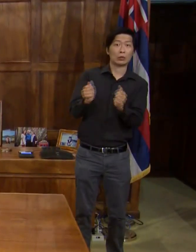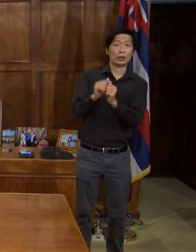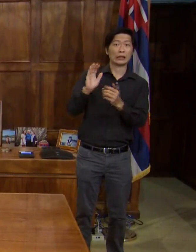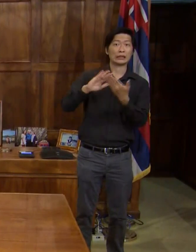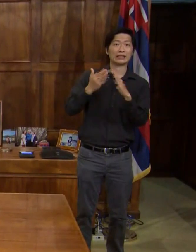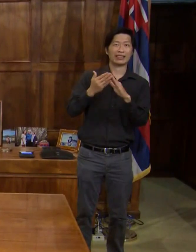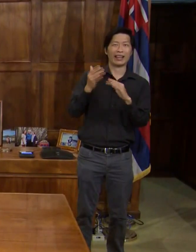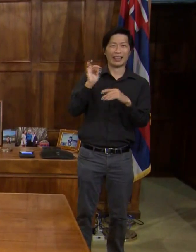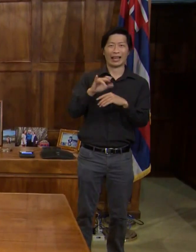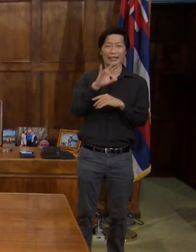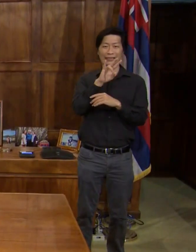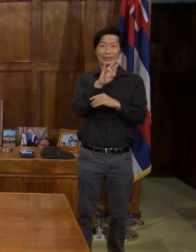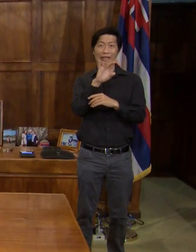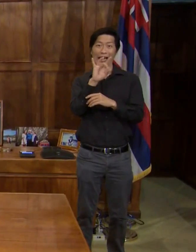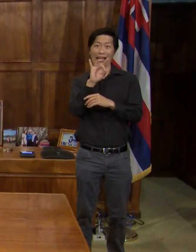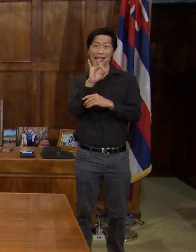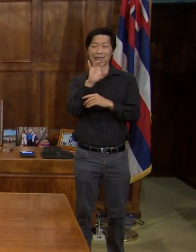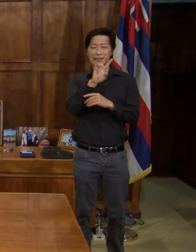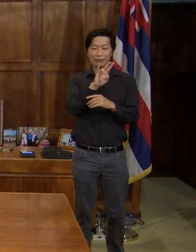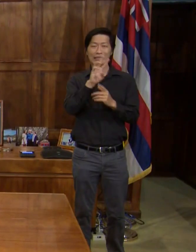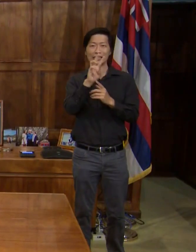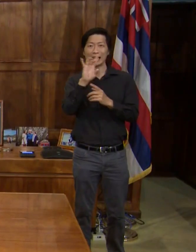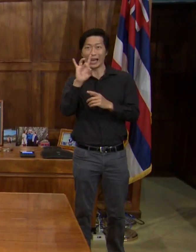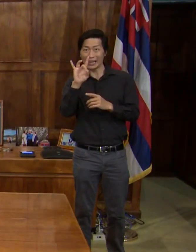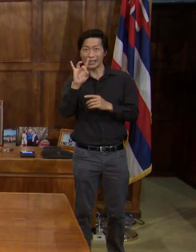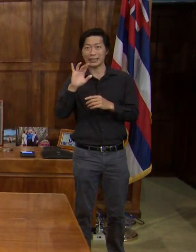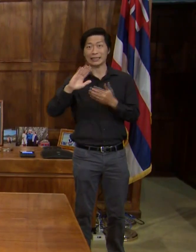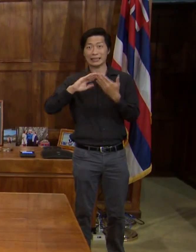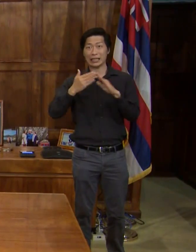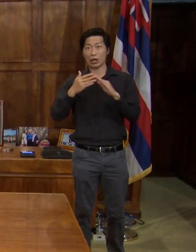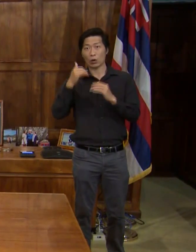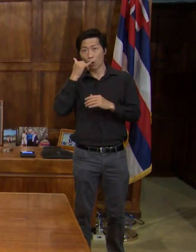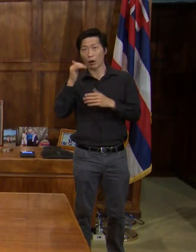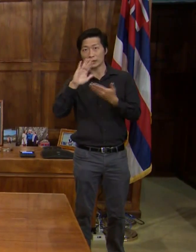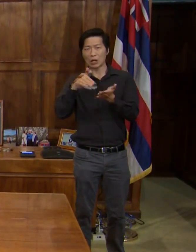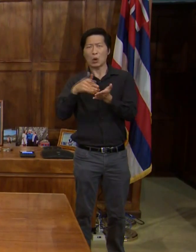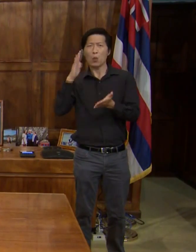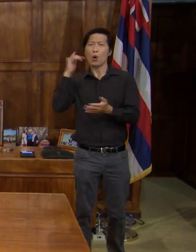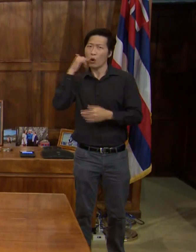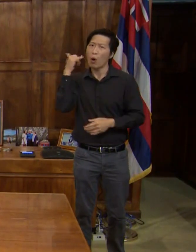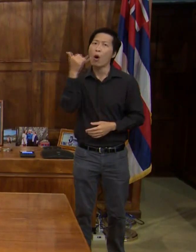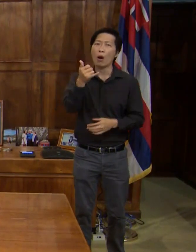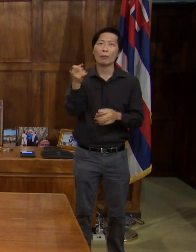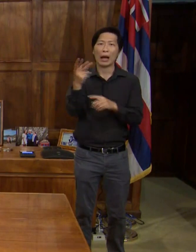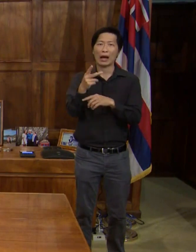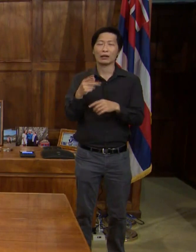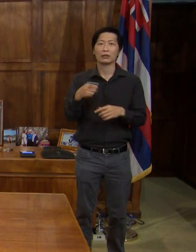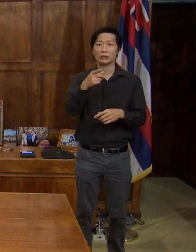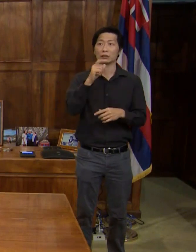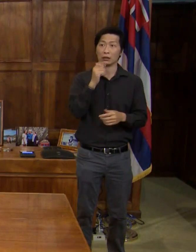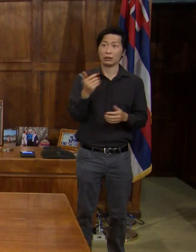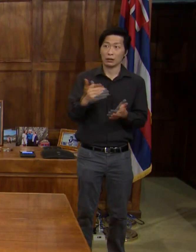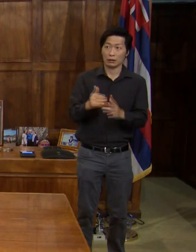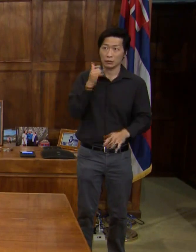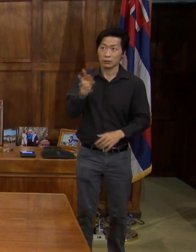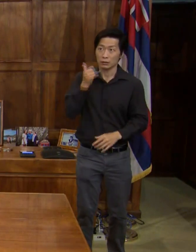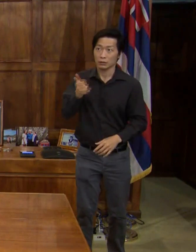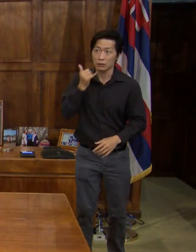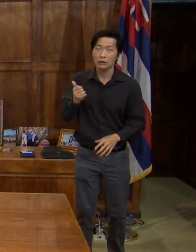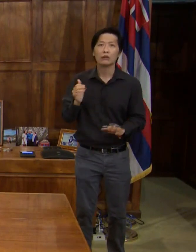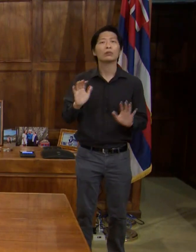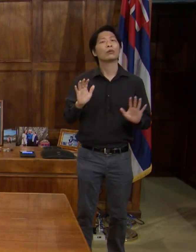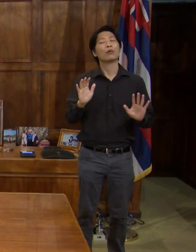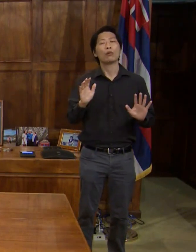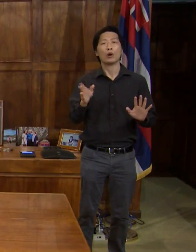at our 768 city call center, someone will be calling you back. You do not need to make another call to get your